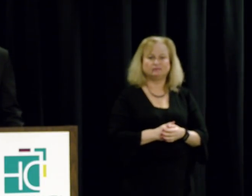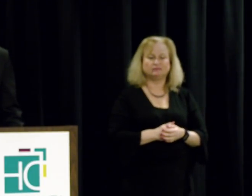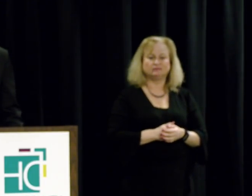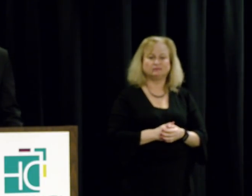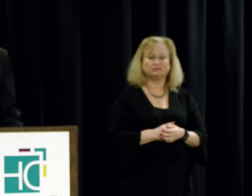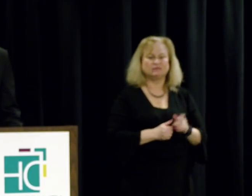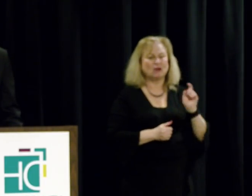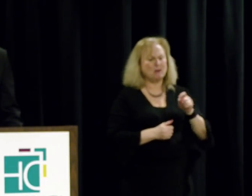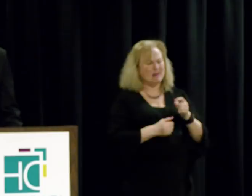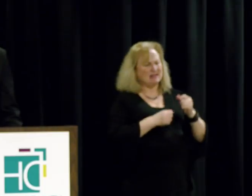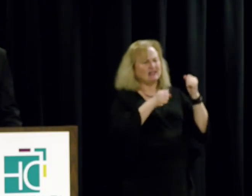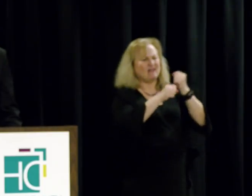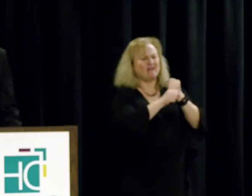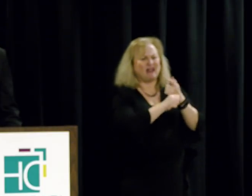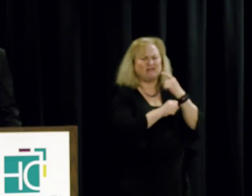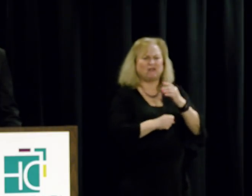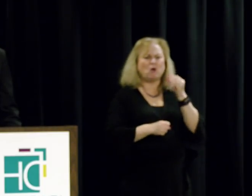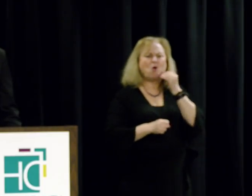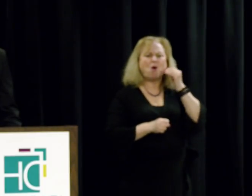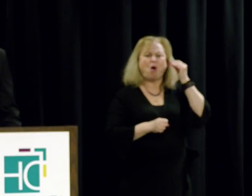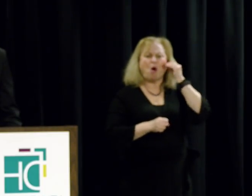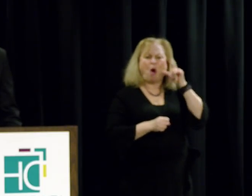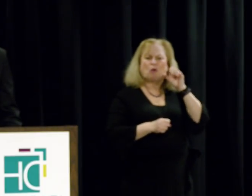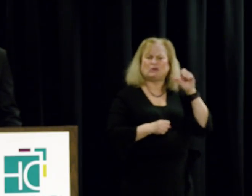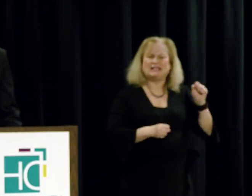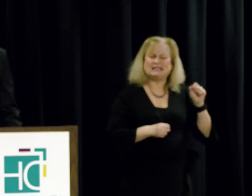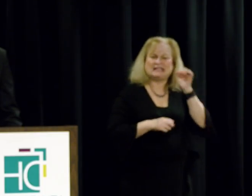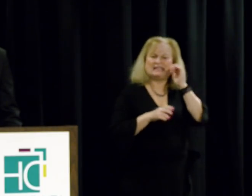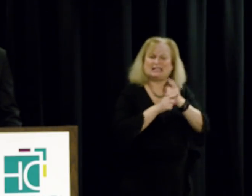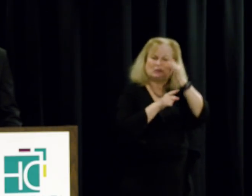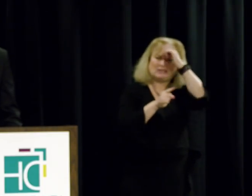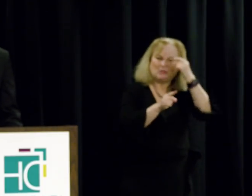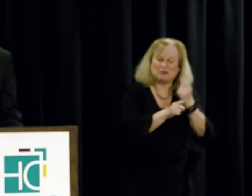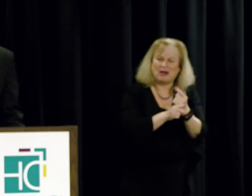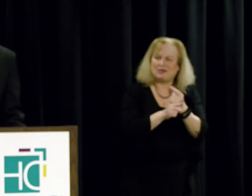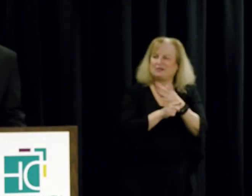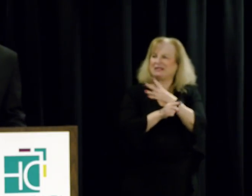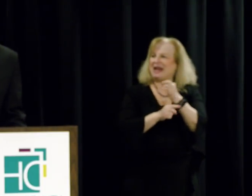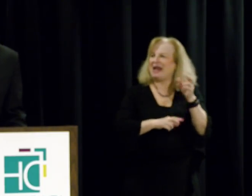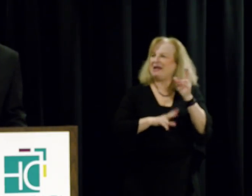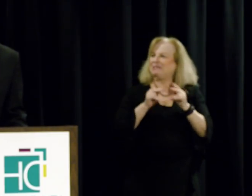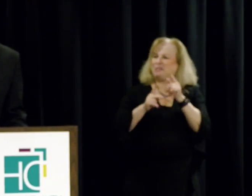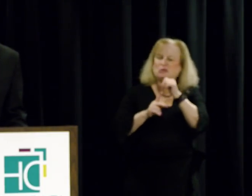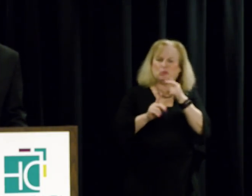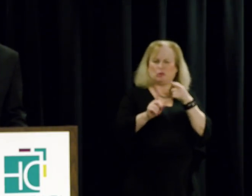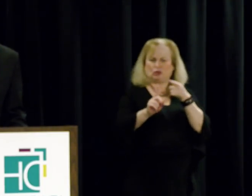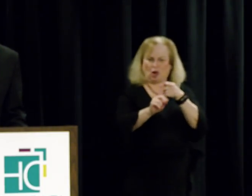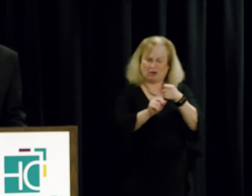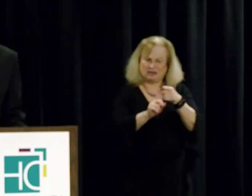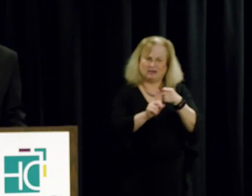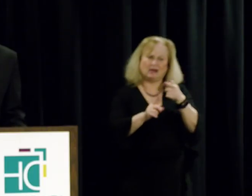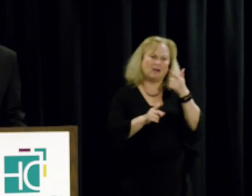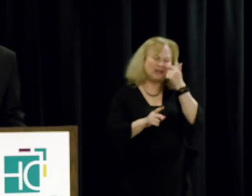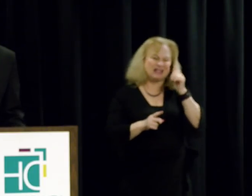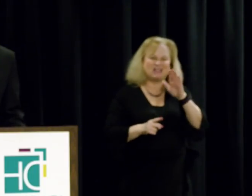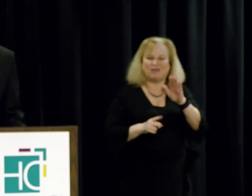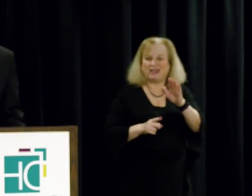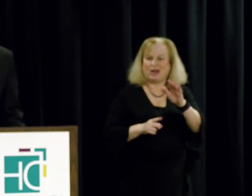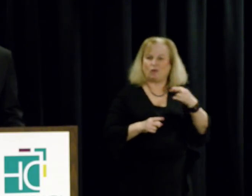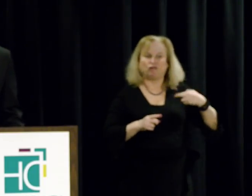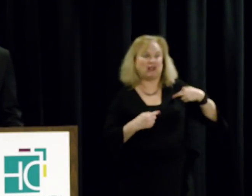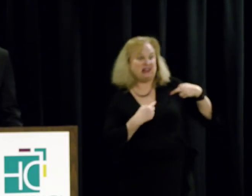We have to stand up for our homeless sisters and brothers as well as those who are targeted based upon their religion